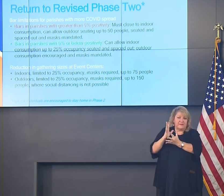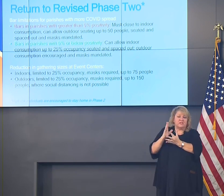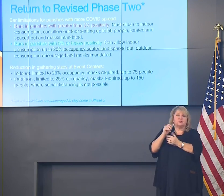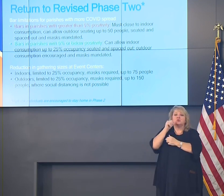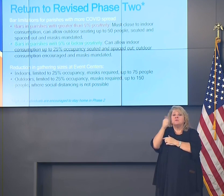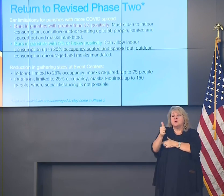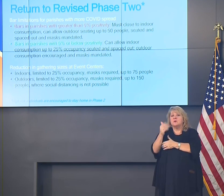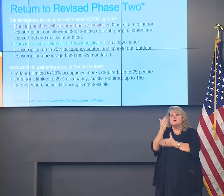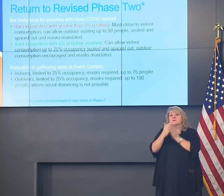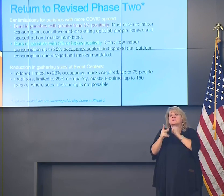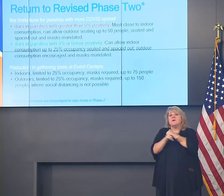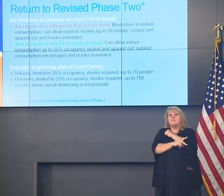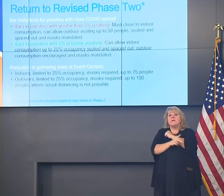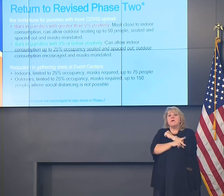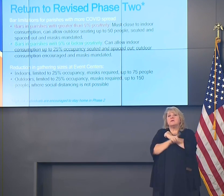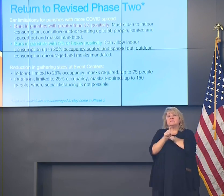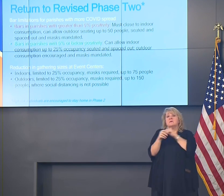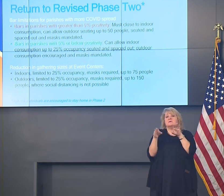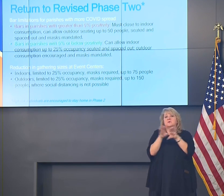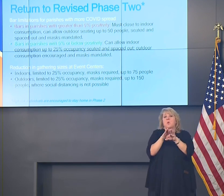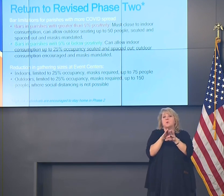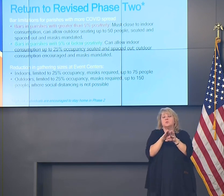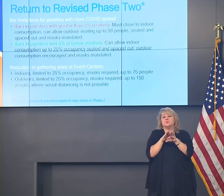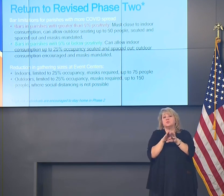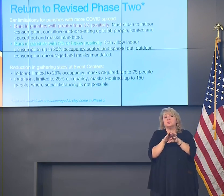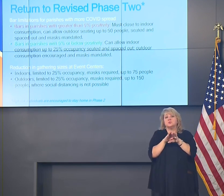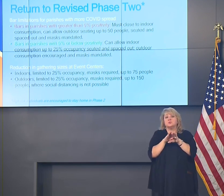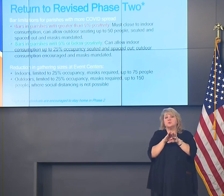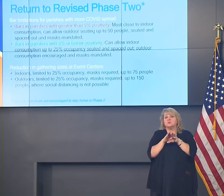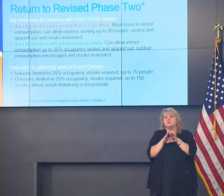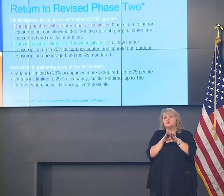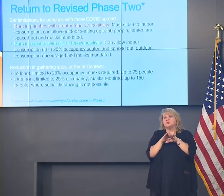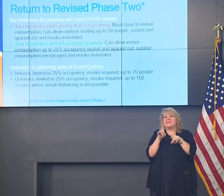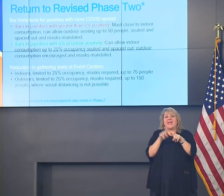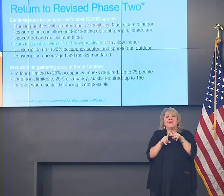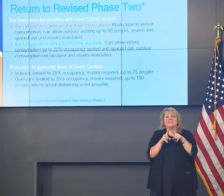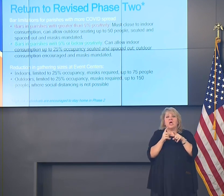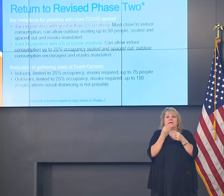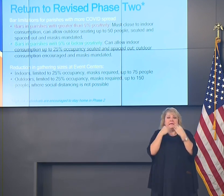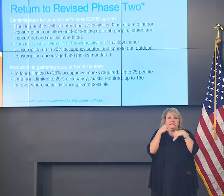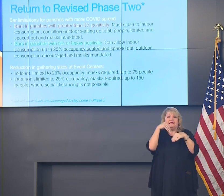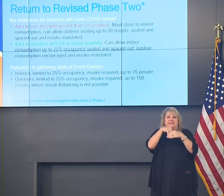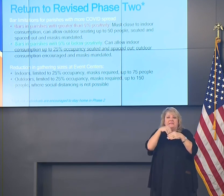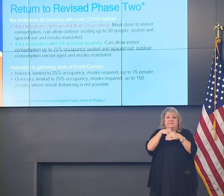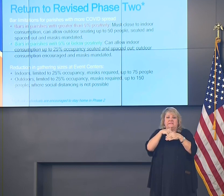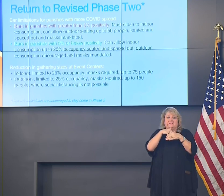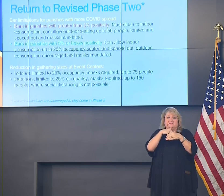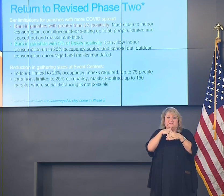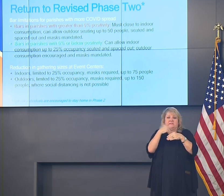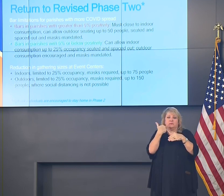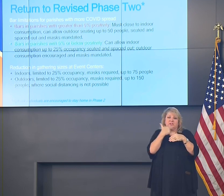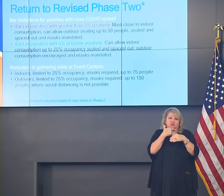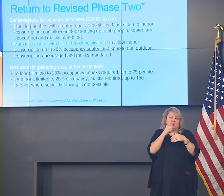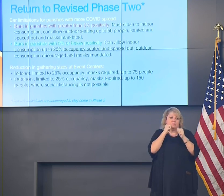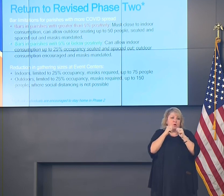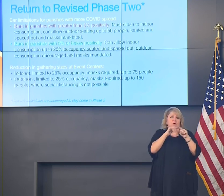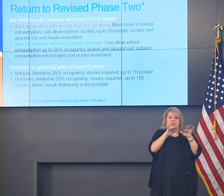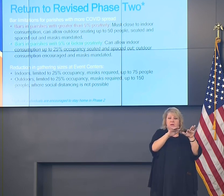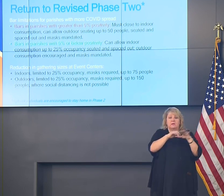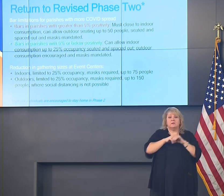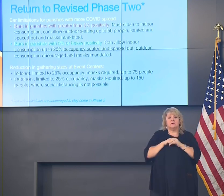that will have to close to indoor consumption. That was going to be the case regardless